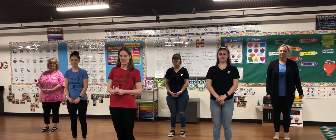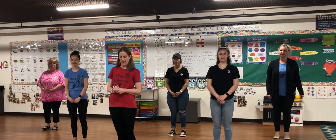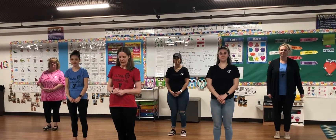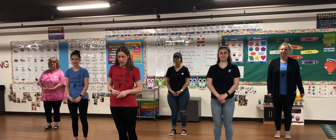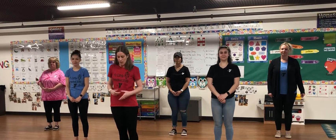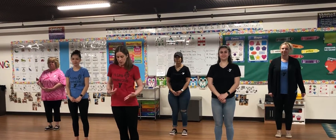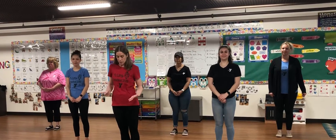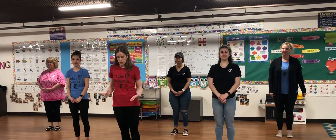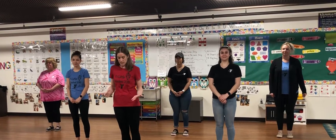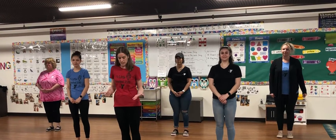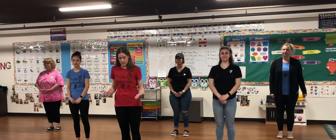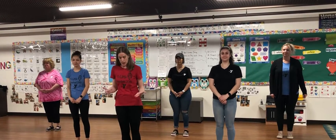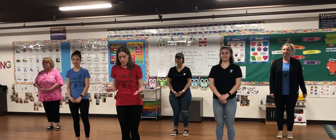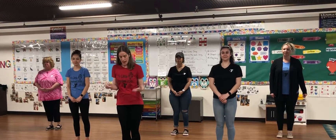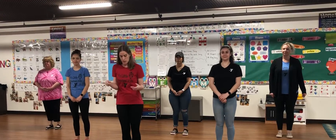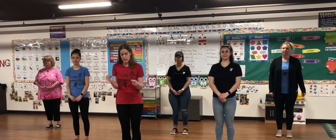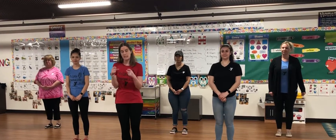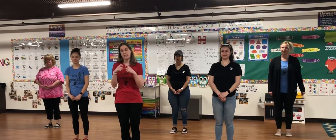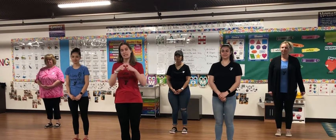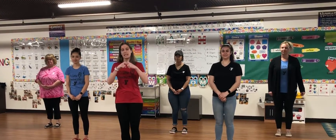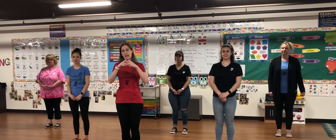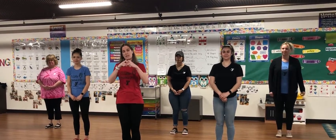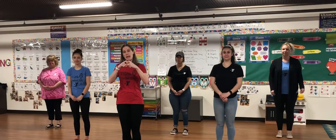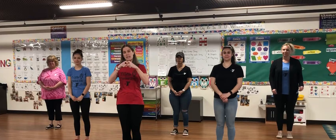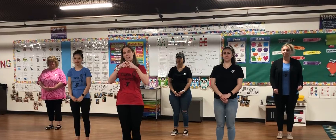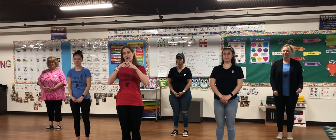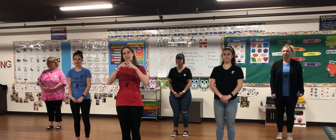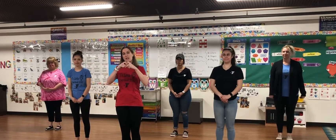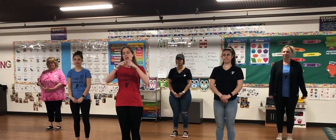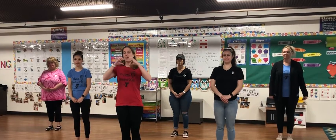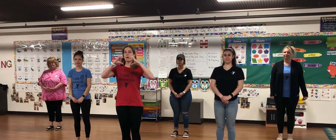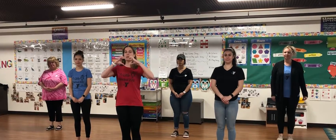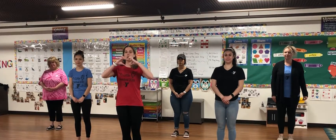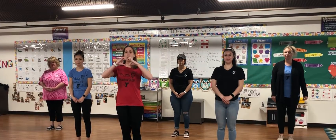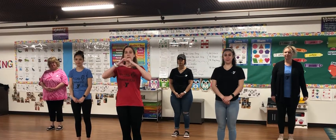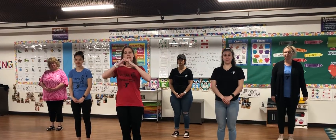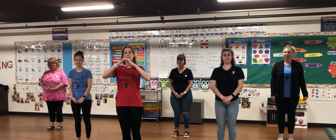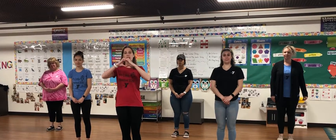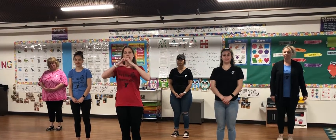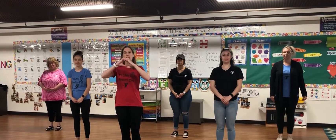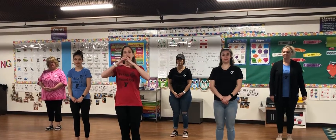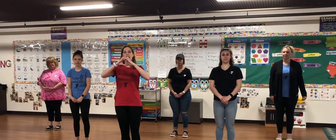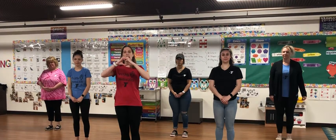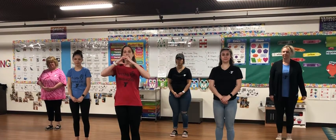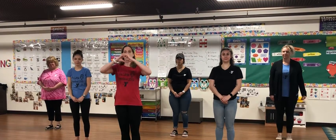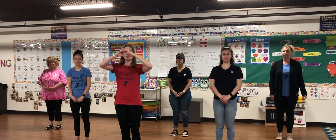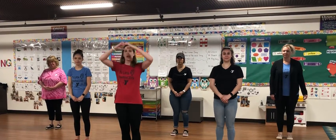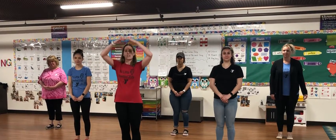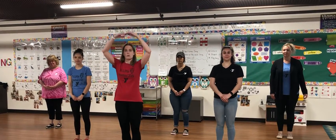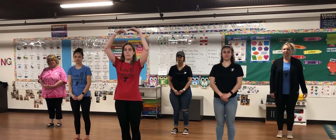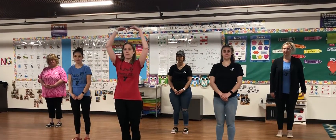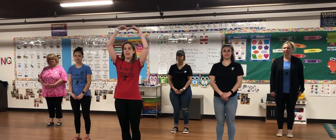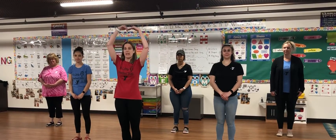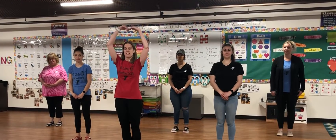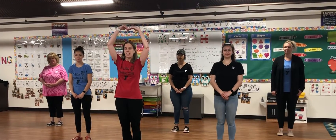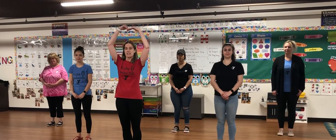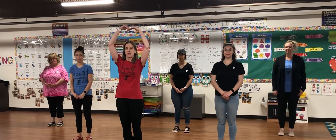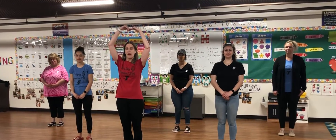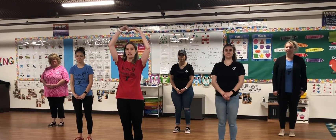Day. So this is about a teeny tiny Valentine then we do a medium-sized Valentine and we turn into a big-sized Valentine